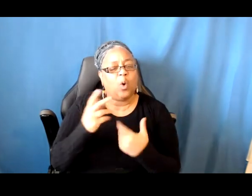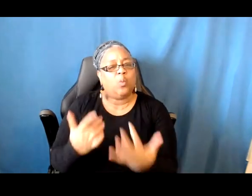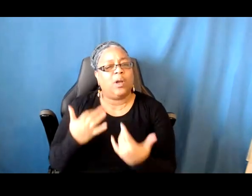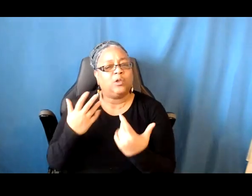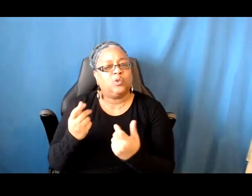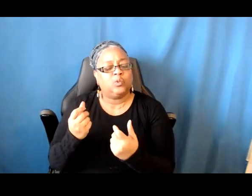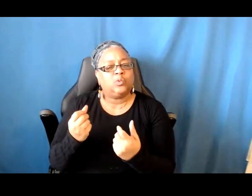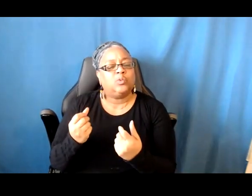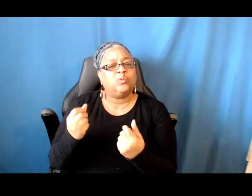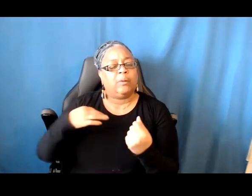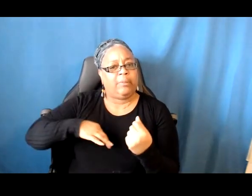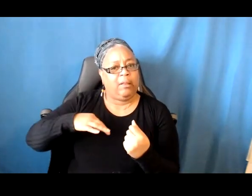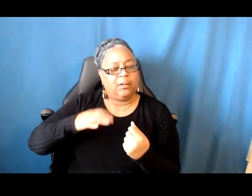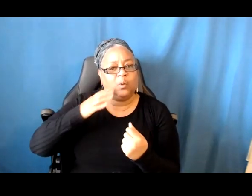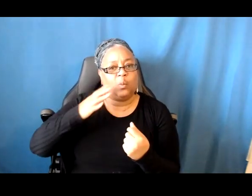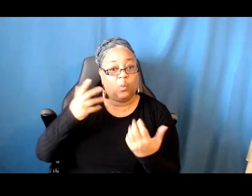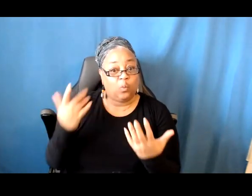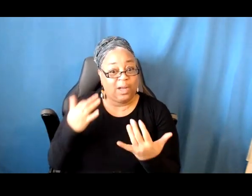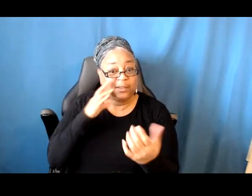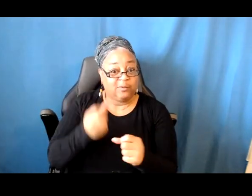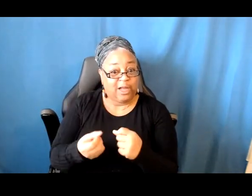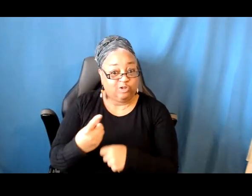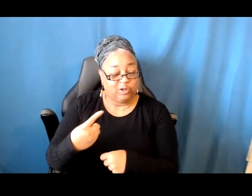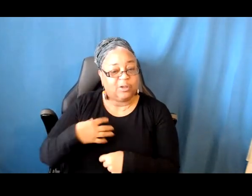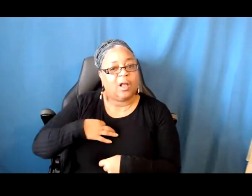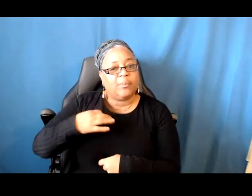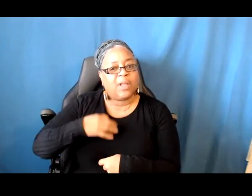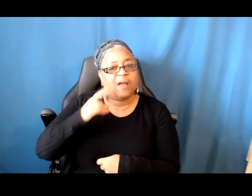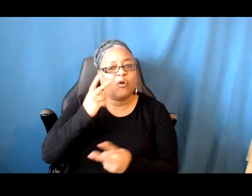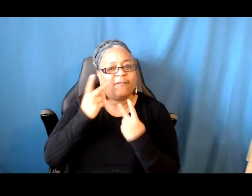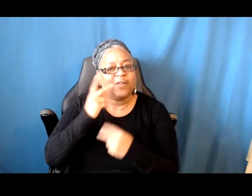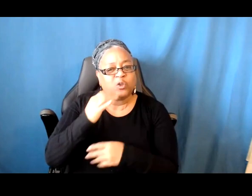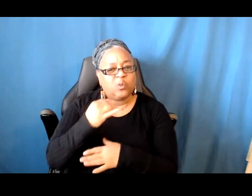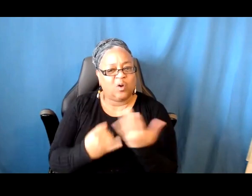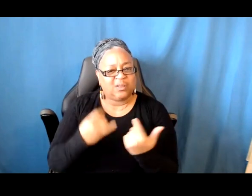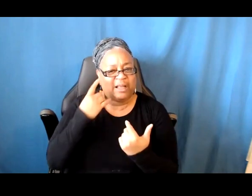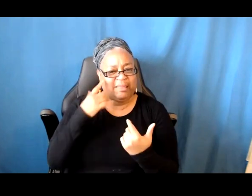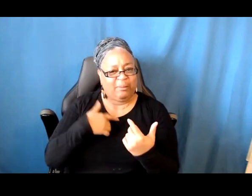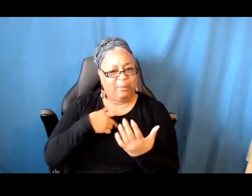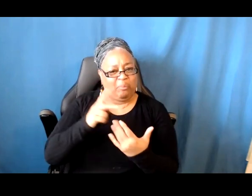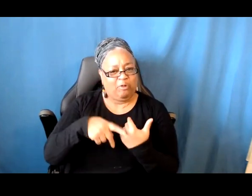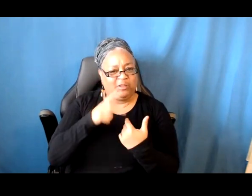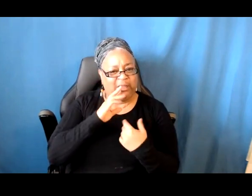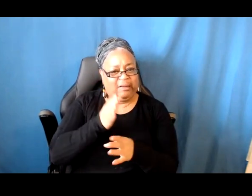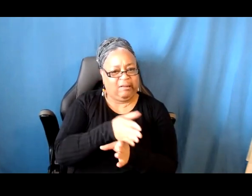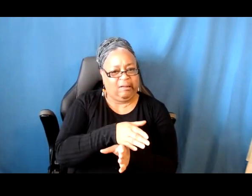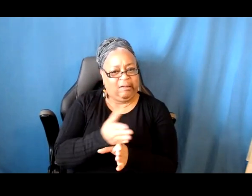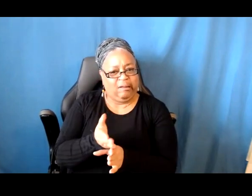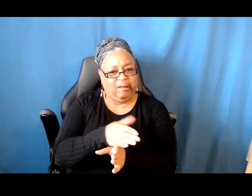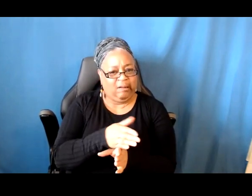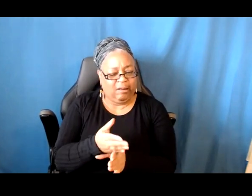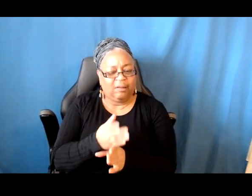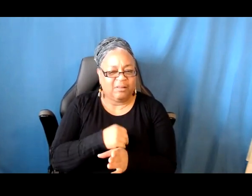like my project is between the two. I imagine that many people feel like this in various ways about their practice and their potential projects.